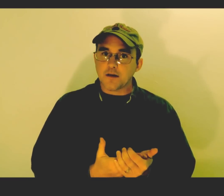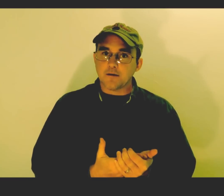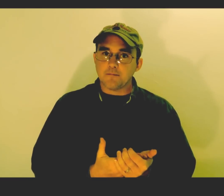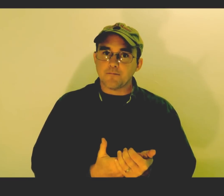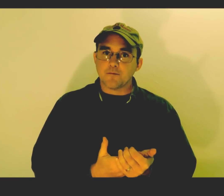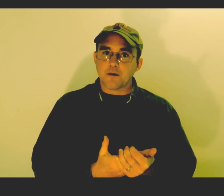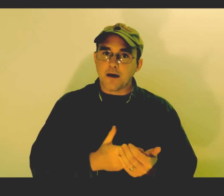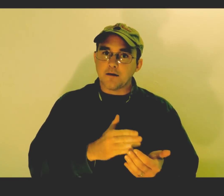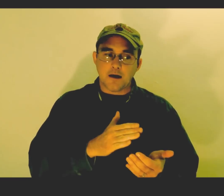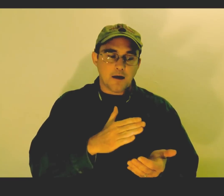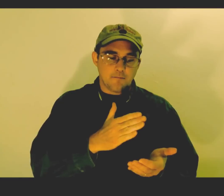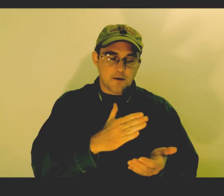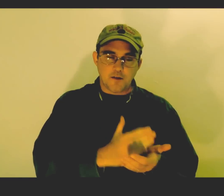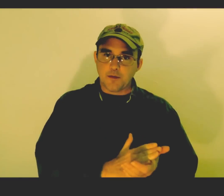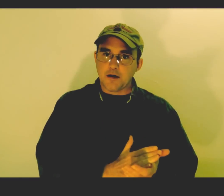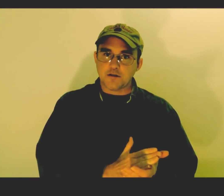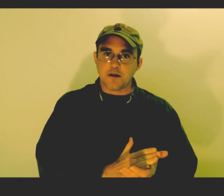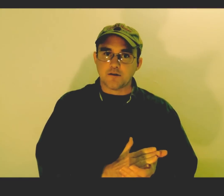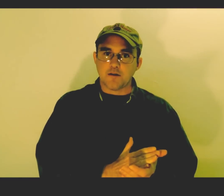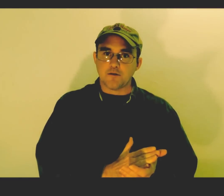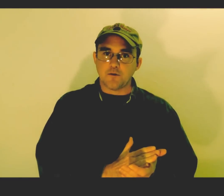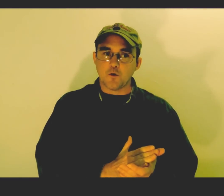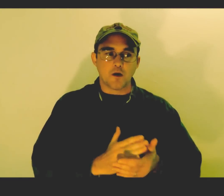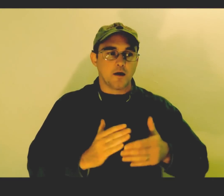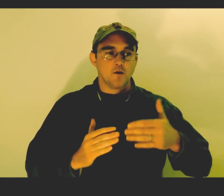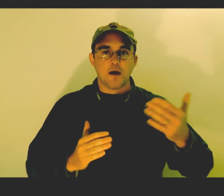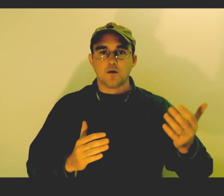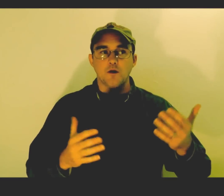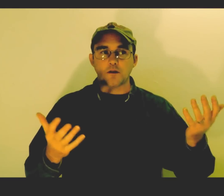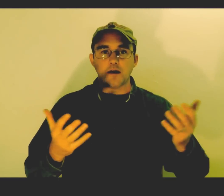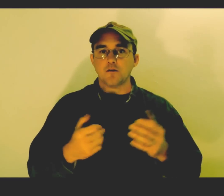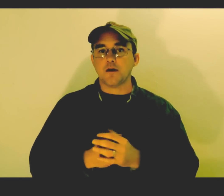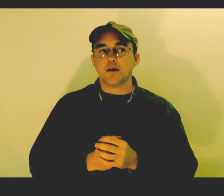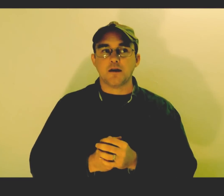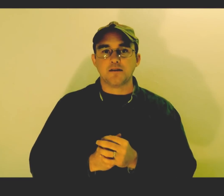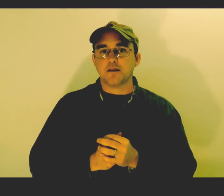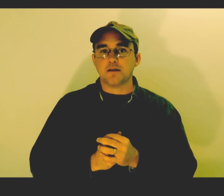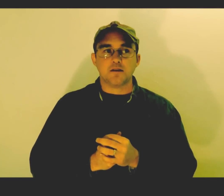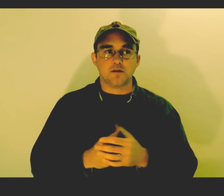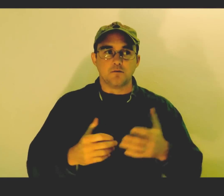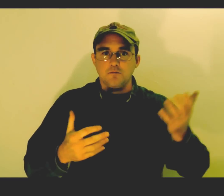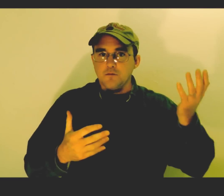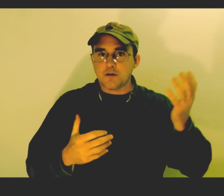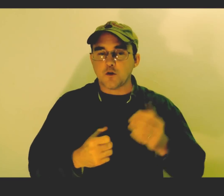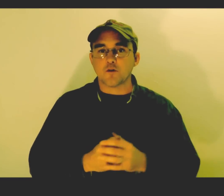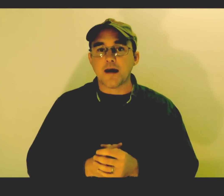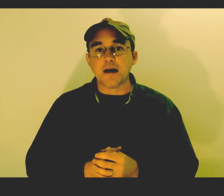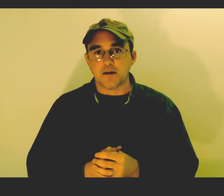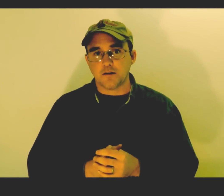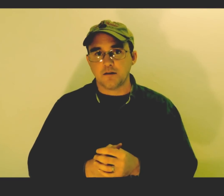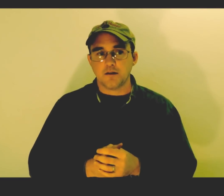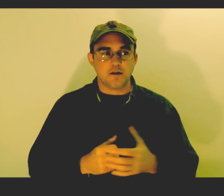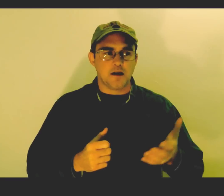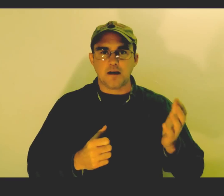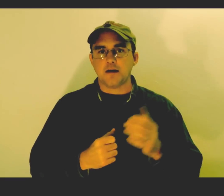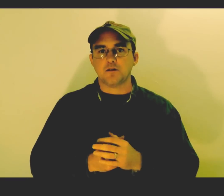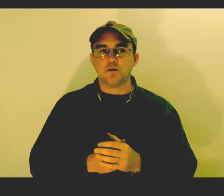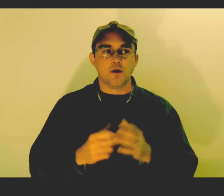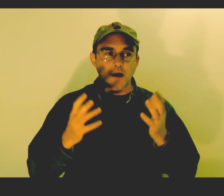in, I get the pH down to 7.4, I go back a week later, and it's over 8, it's 8.82, and I